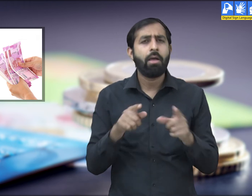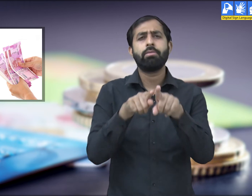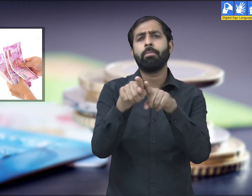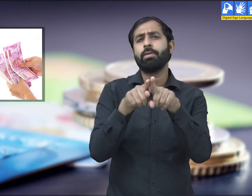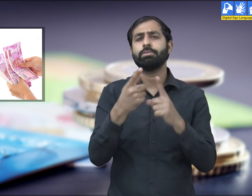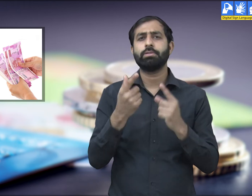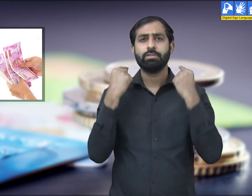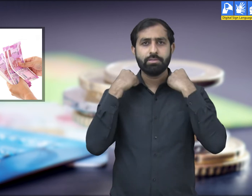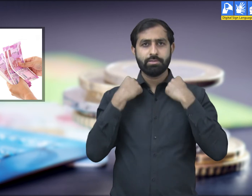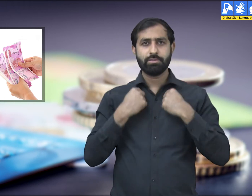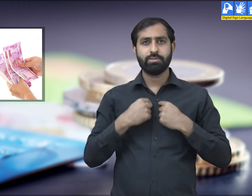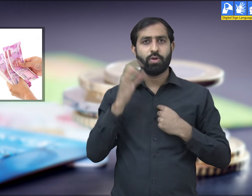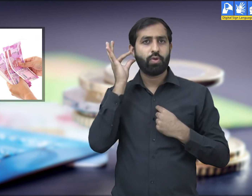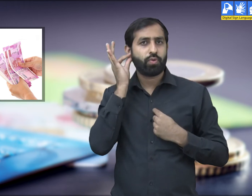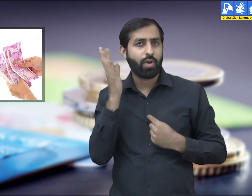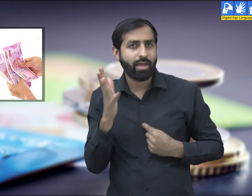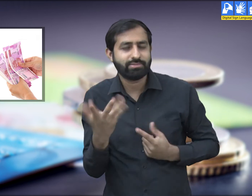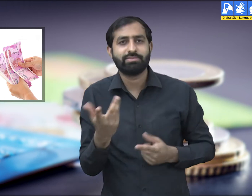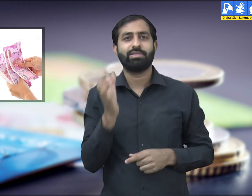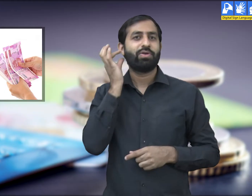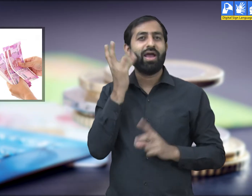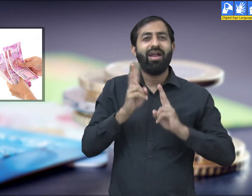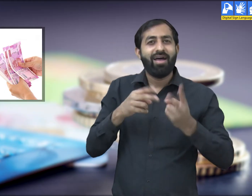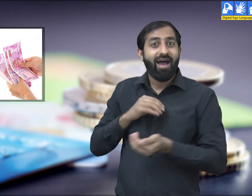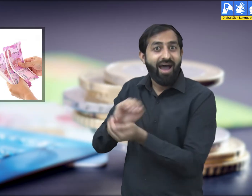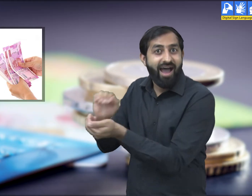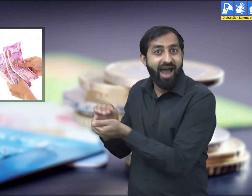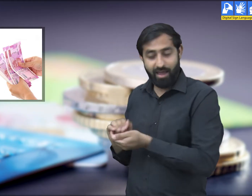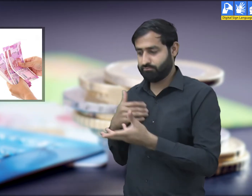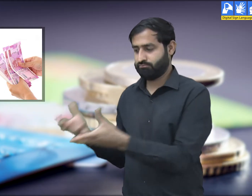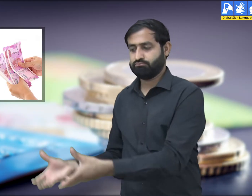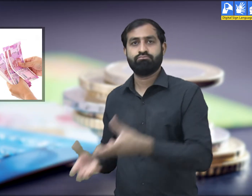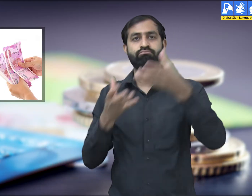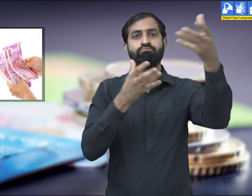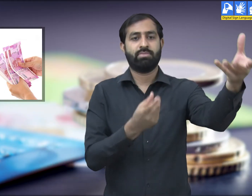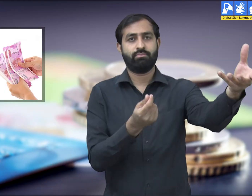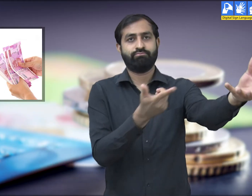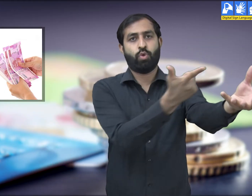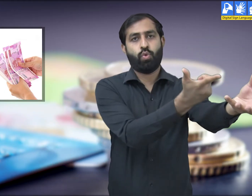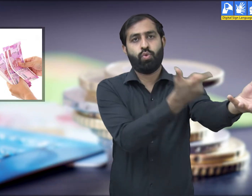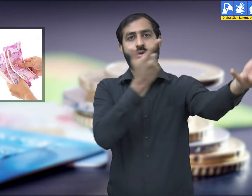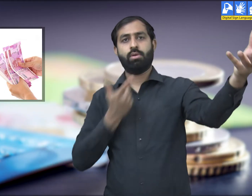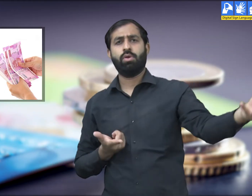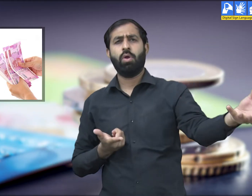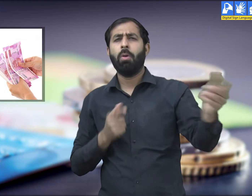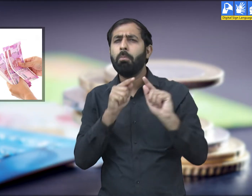could be any asset of value such as gold ornaments, jewellery against which a loan can be borrowed.